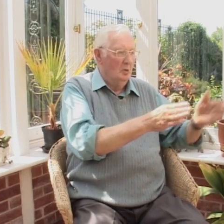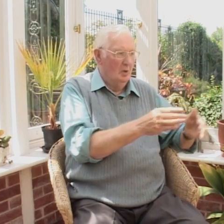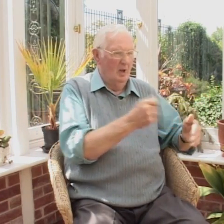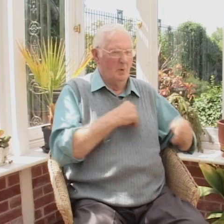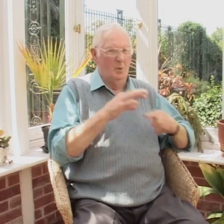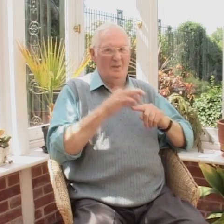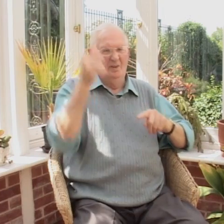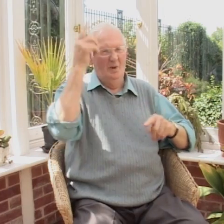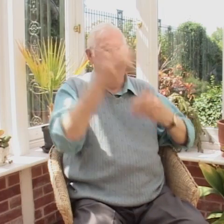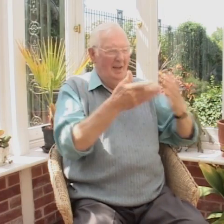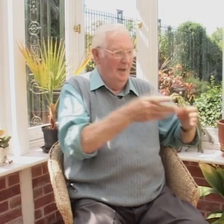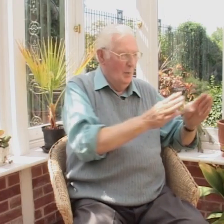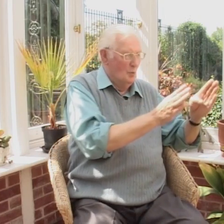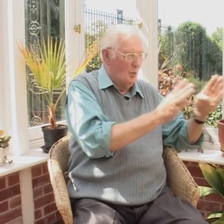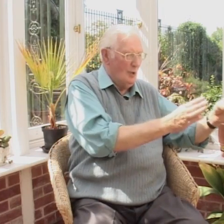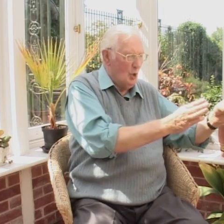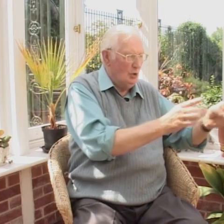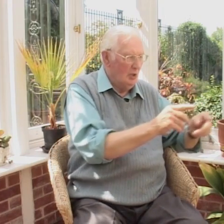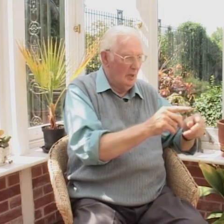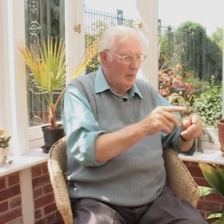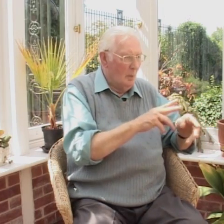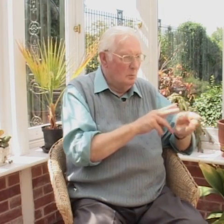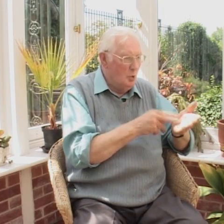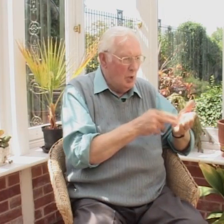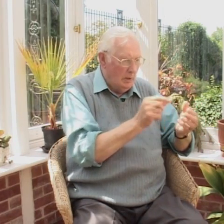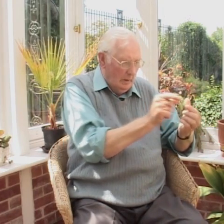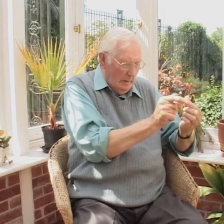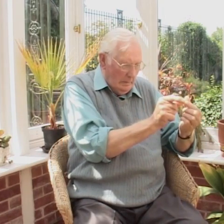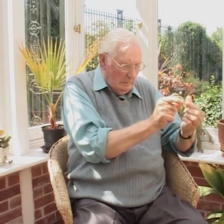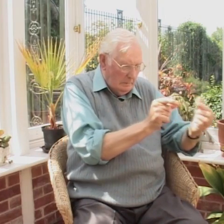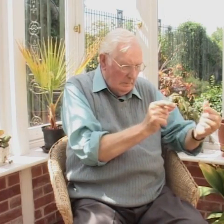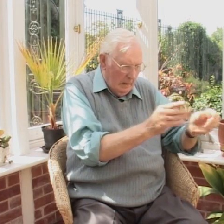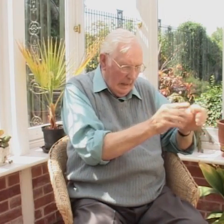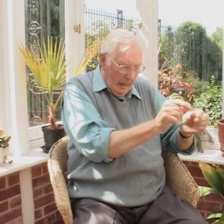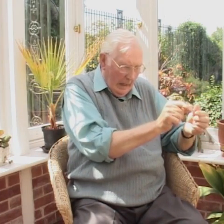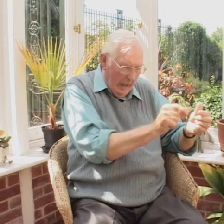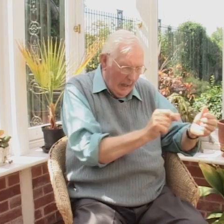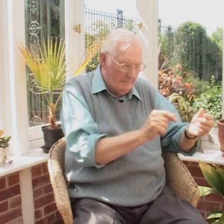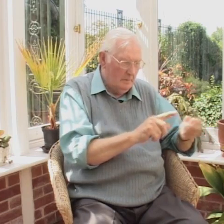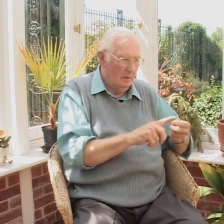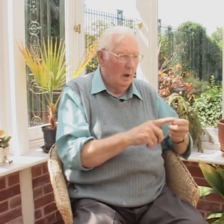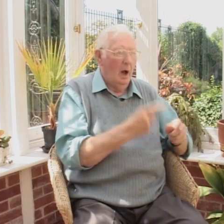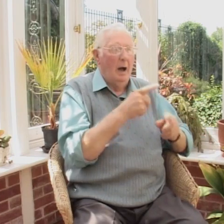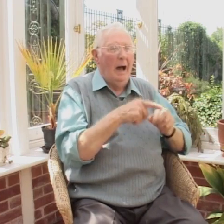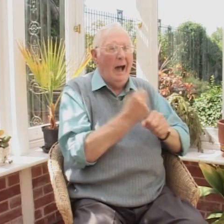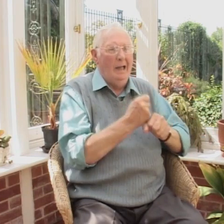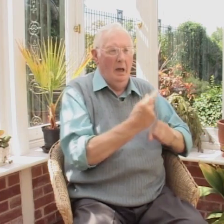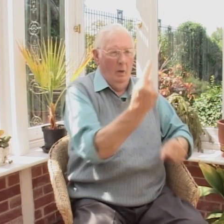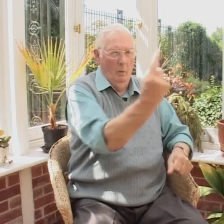really. The wife knows more about the food side of things. We used to get a, you know, slither of butter and